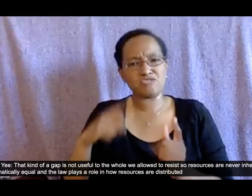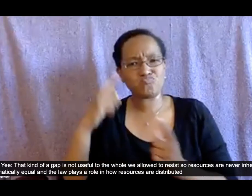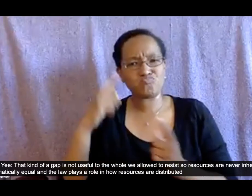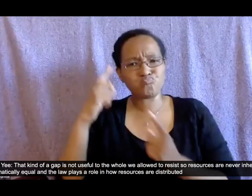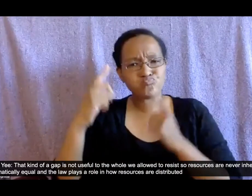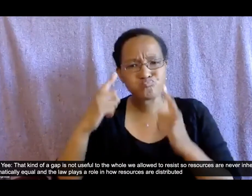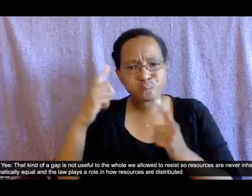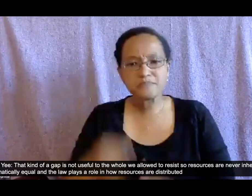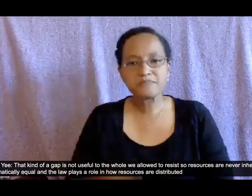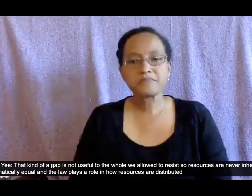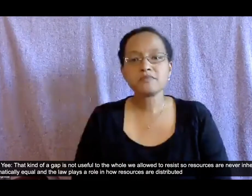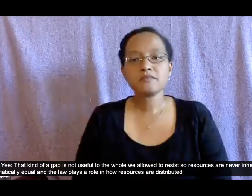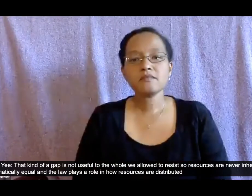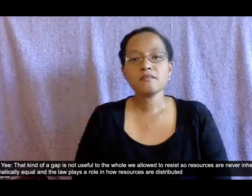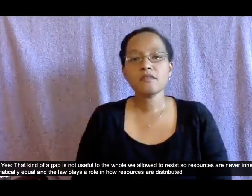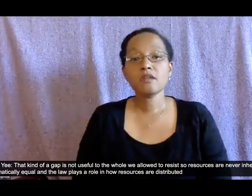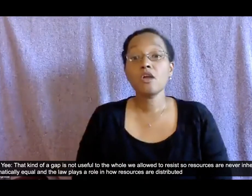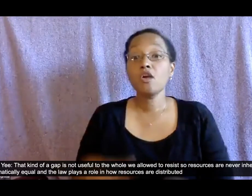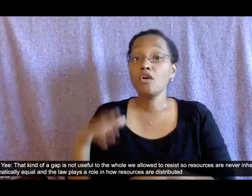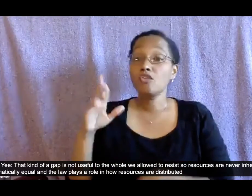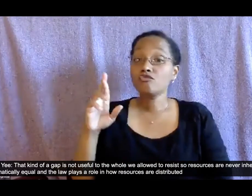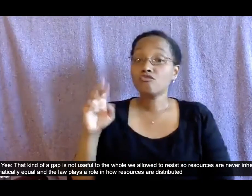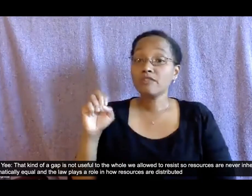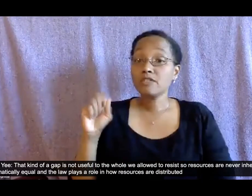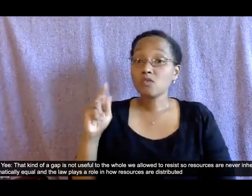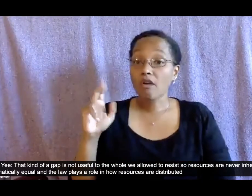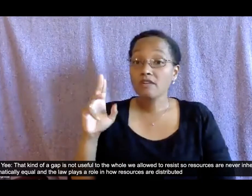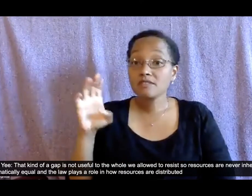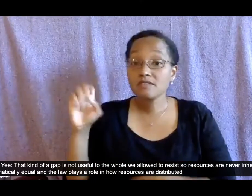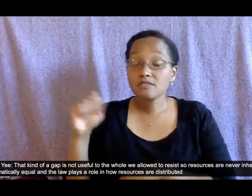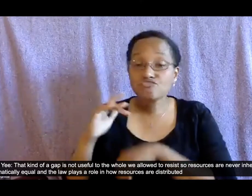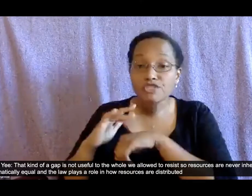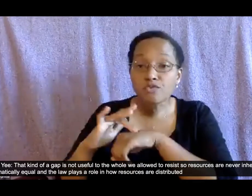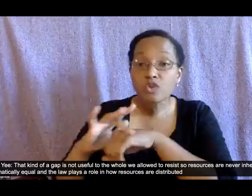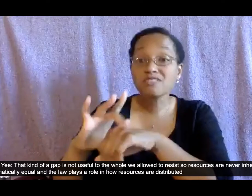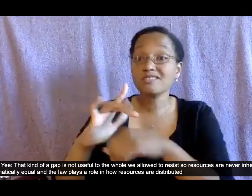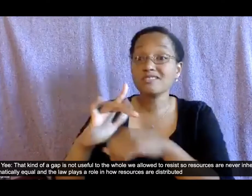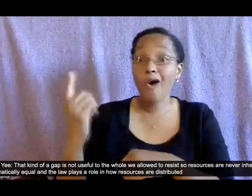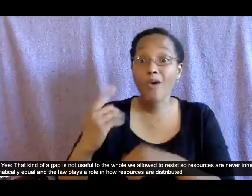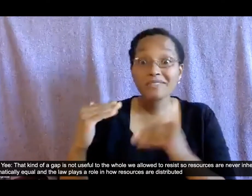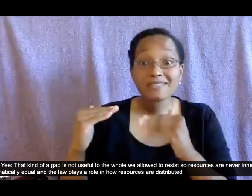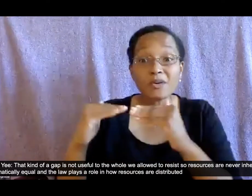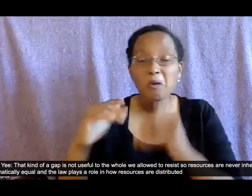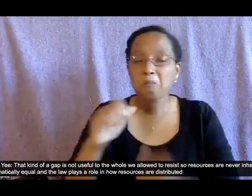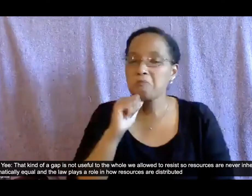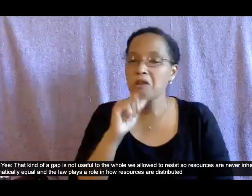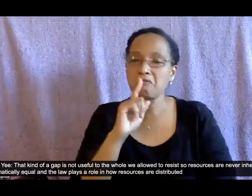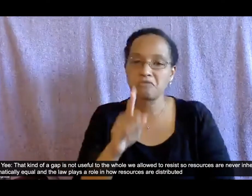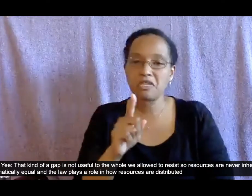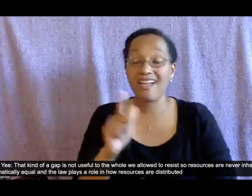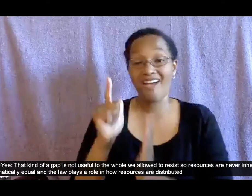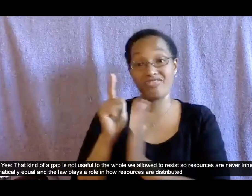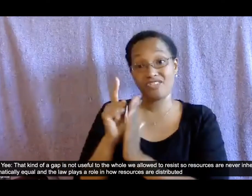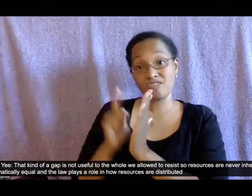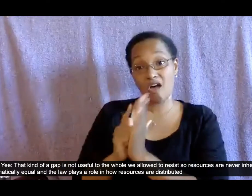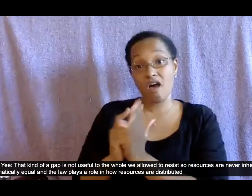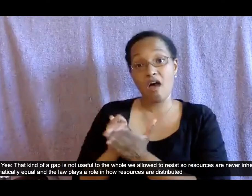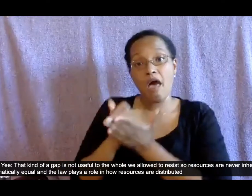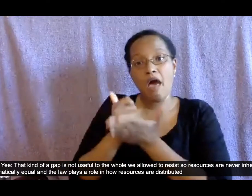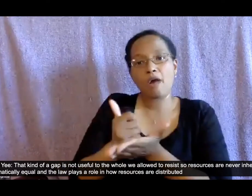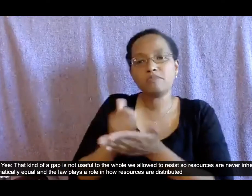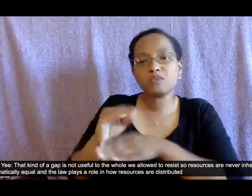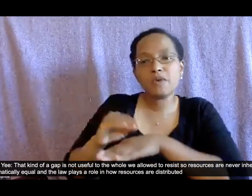are never inherently and automatically equal and the law plays a role in how resources are distributed um